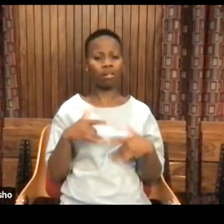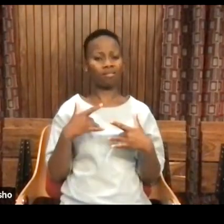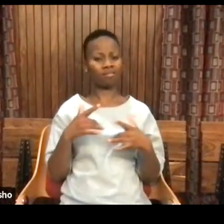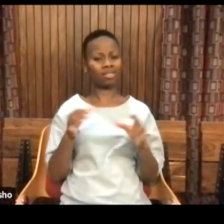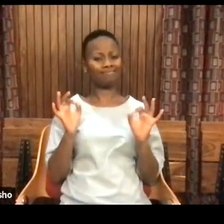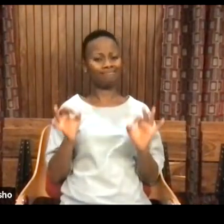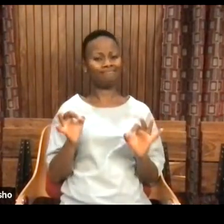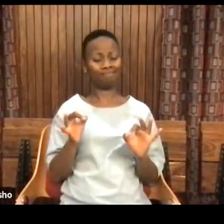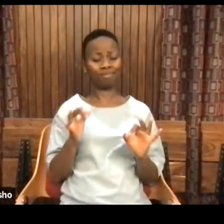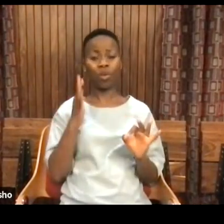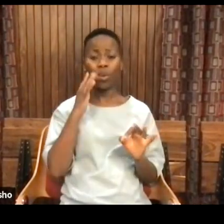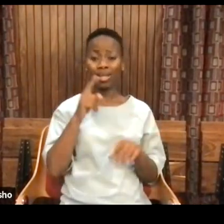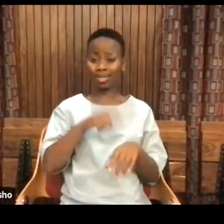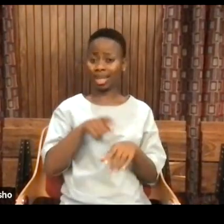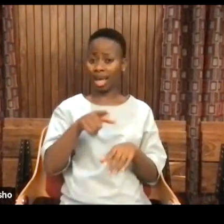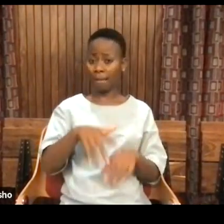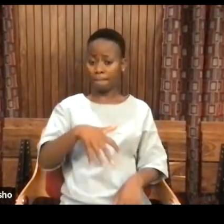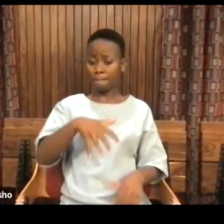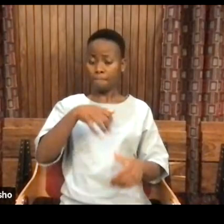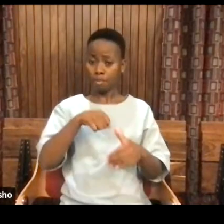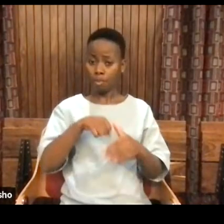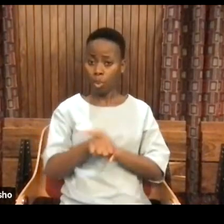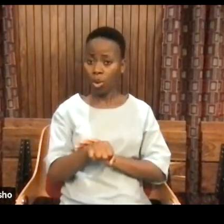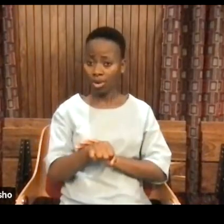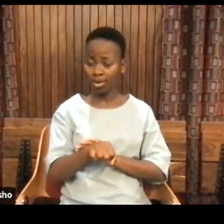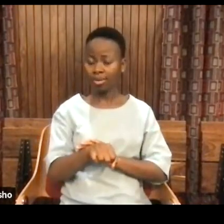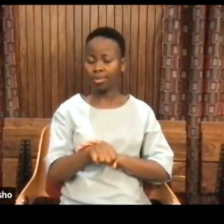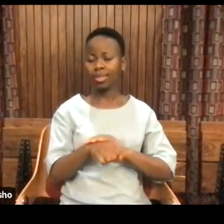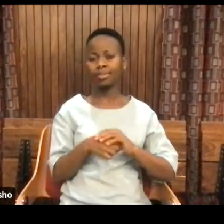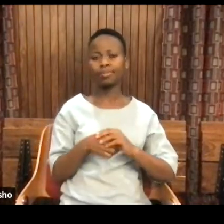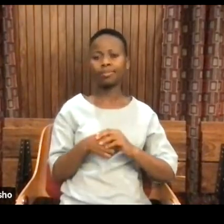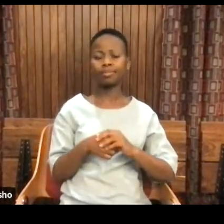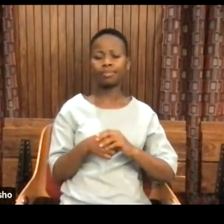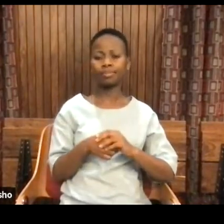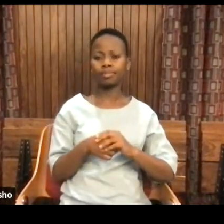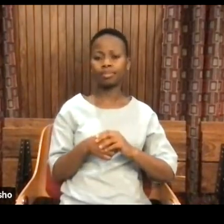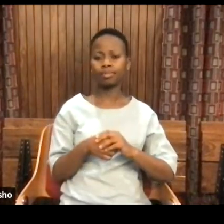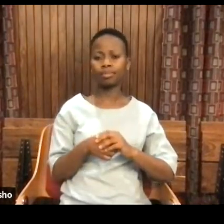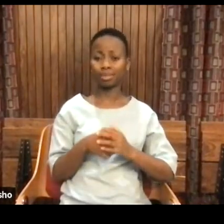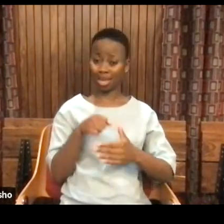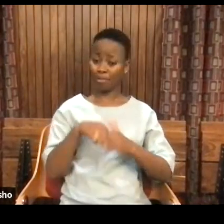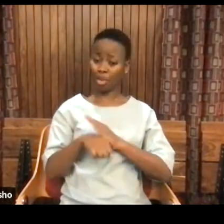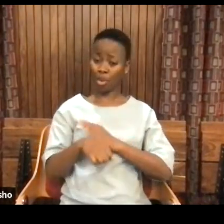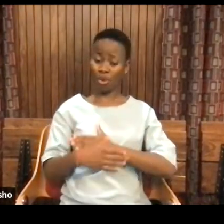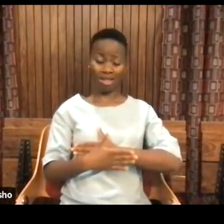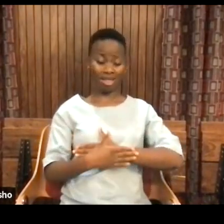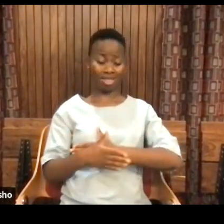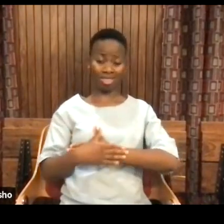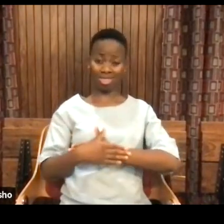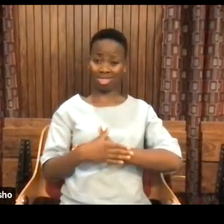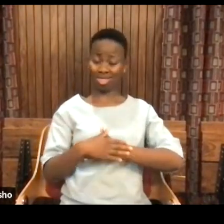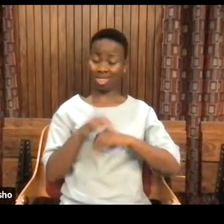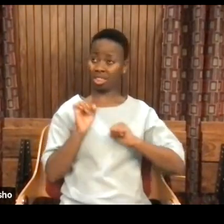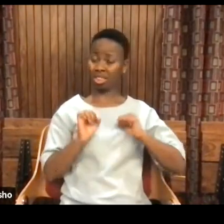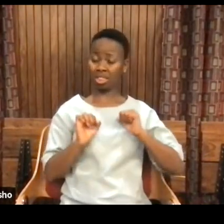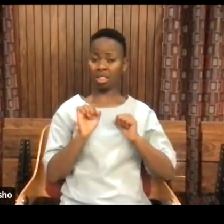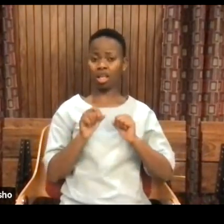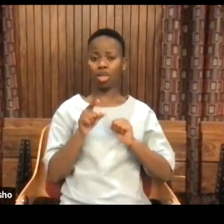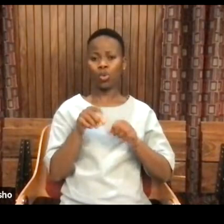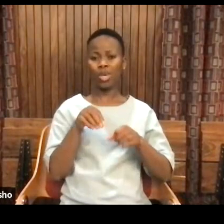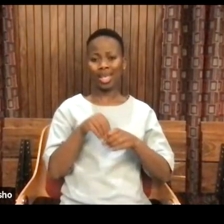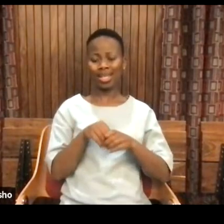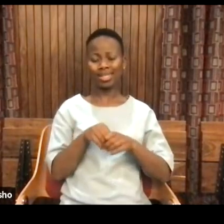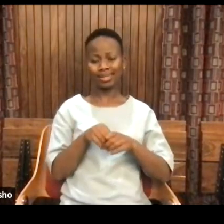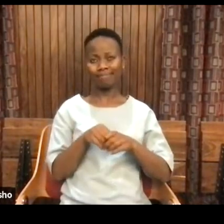When we're born, we are in an initial world, as Simone de Beauvoir argued,